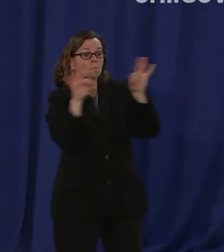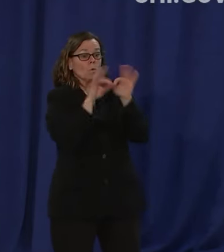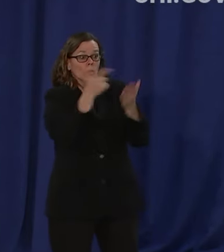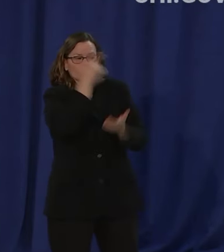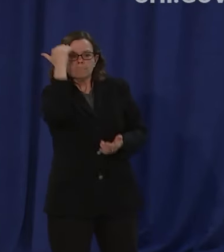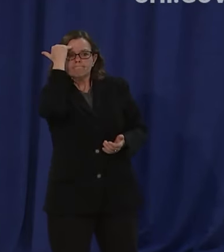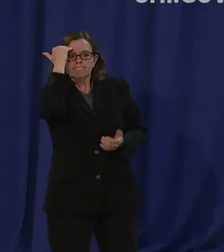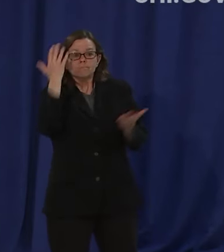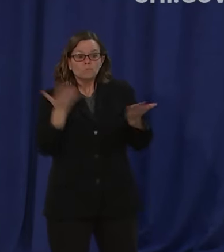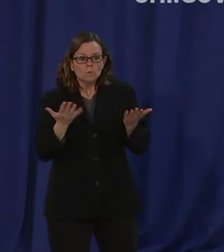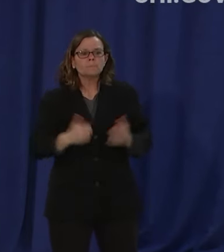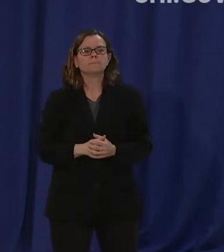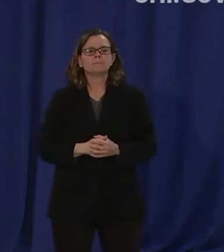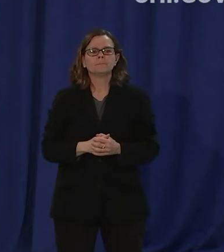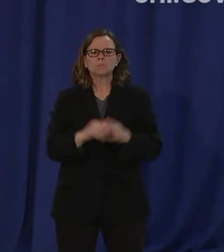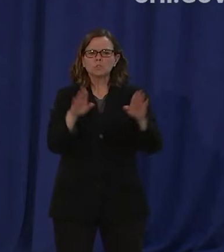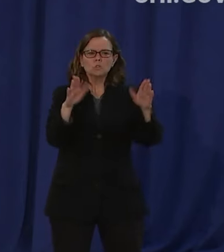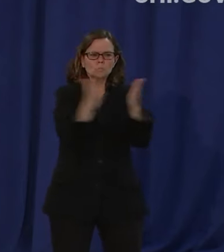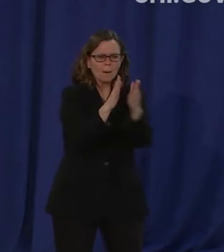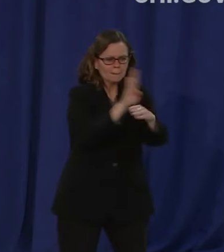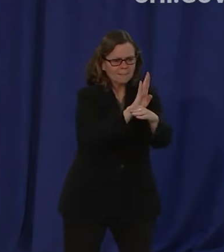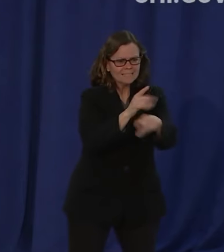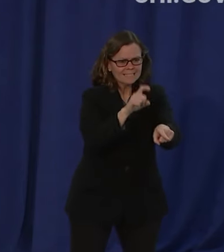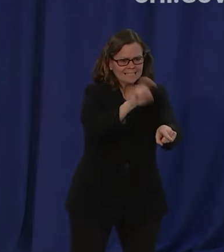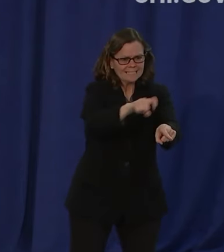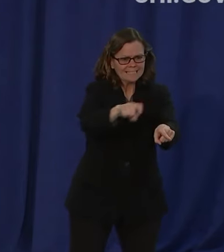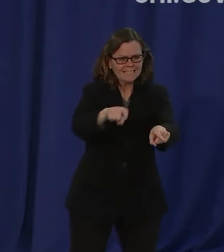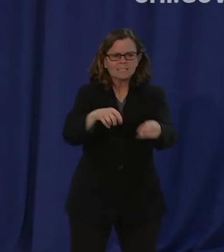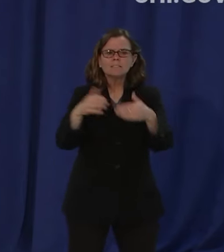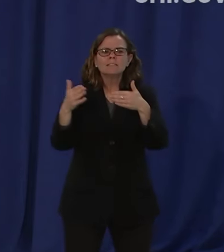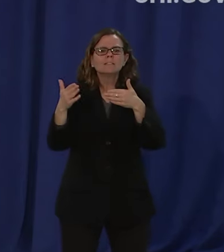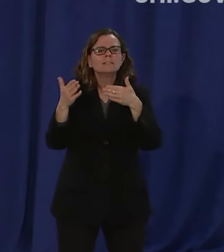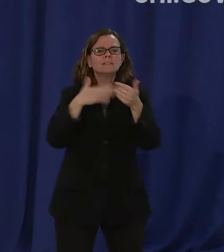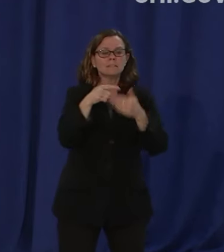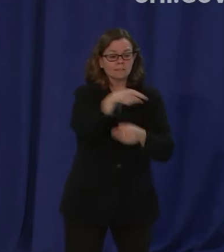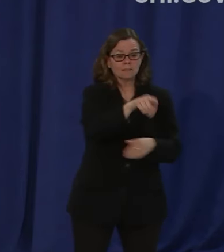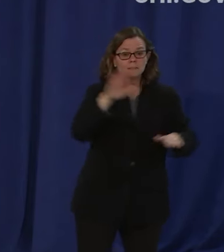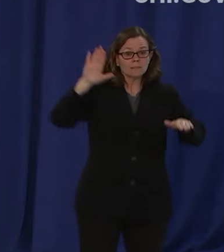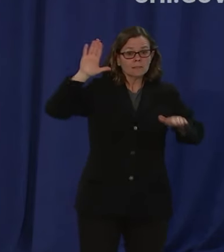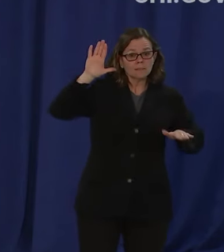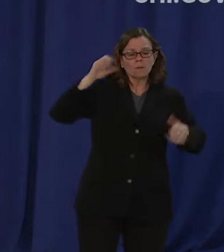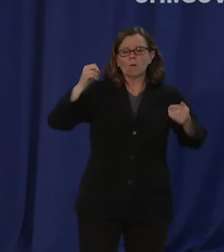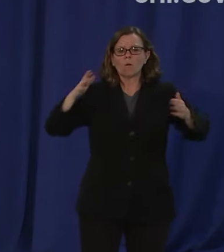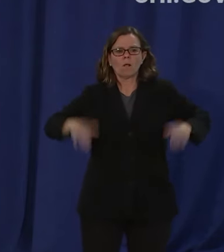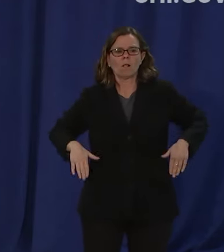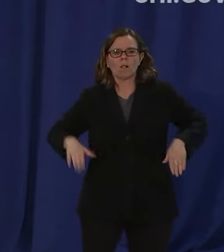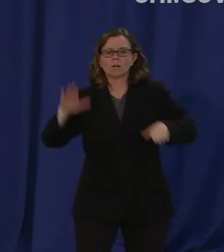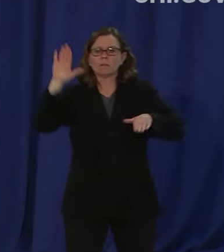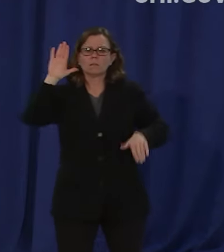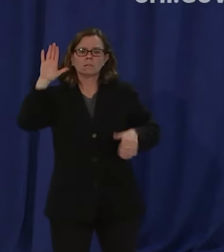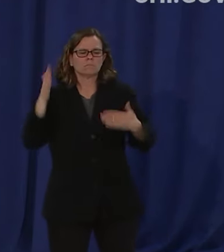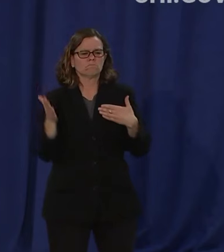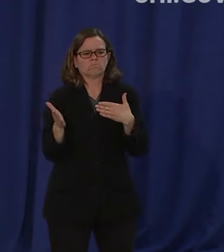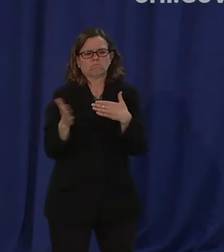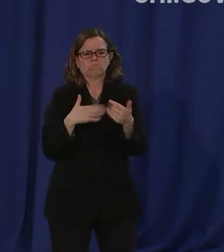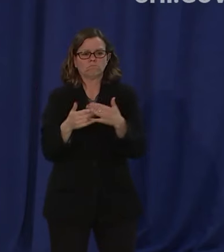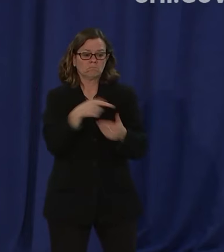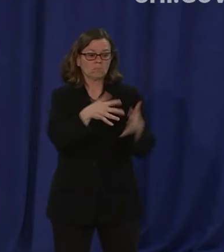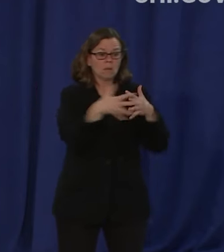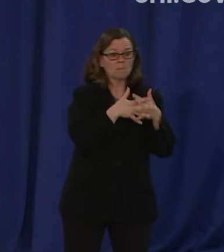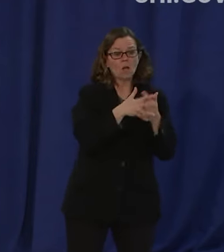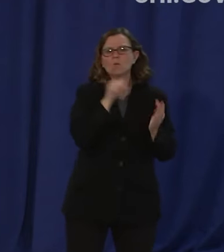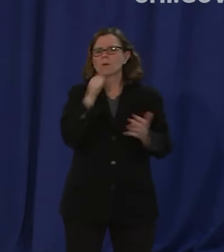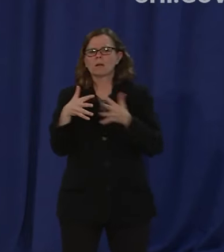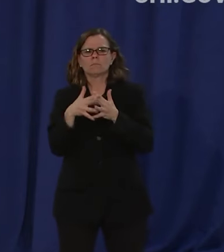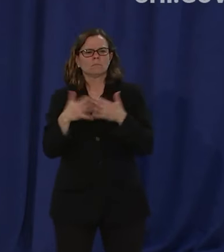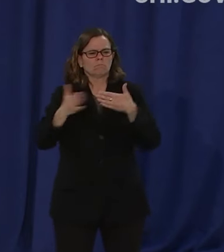of the citizenship status of the owner federal government if you're undocumented you you cannot get access